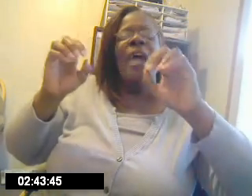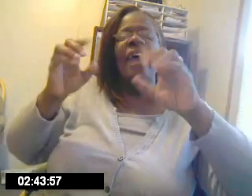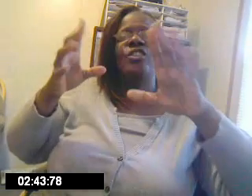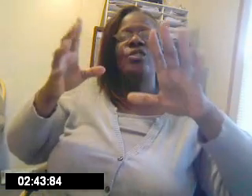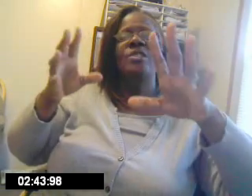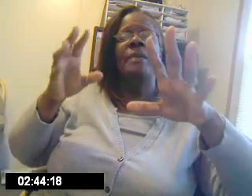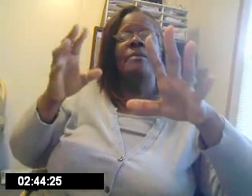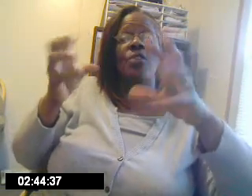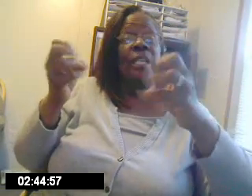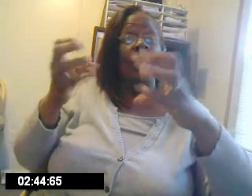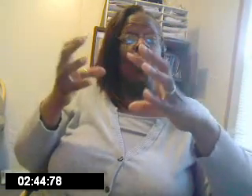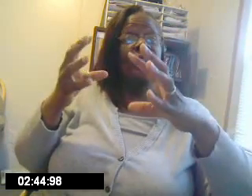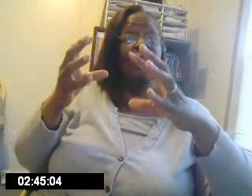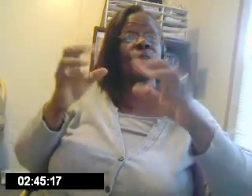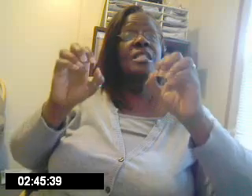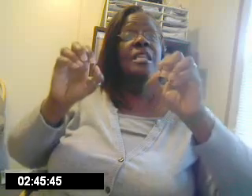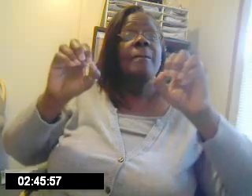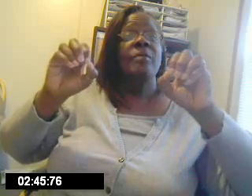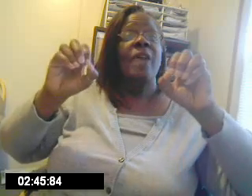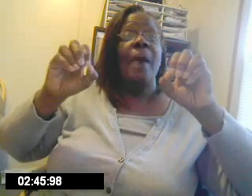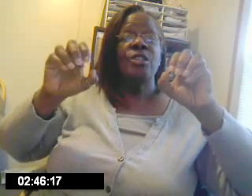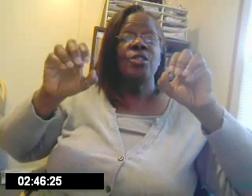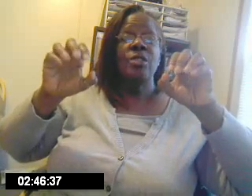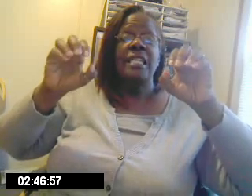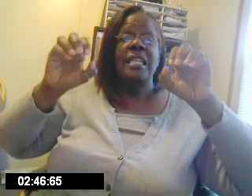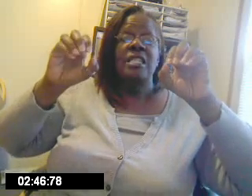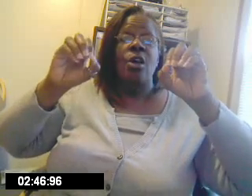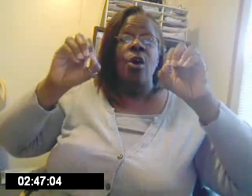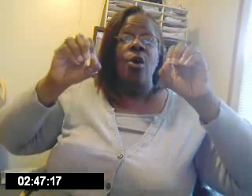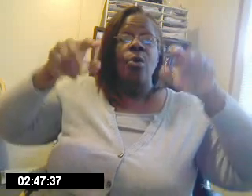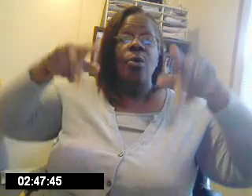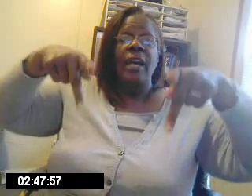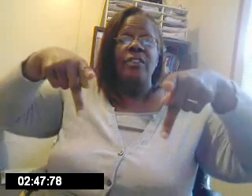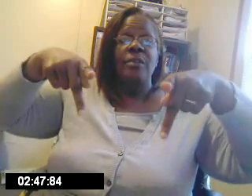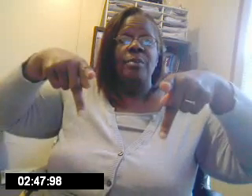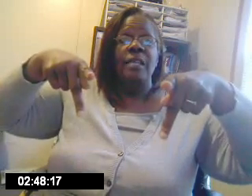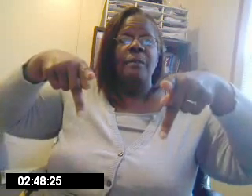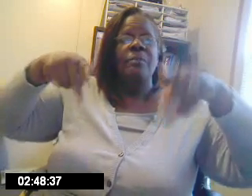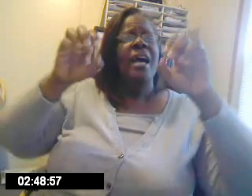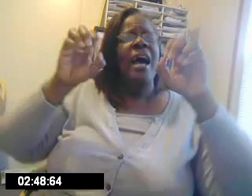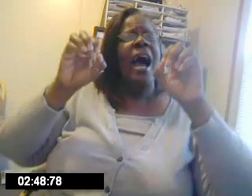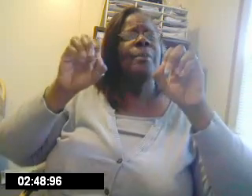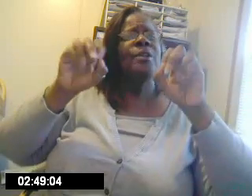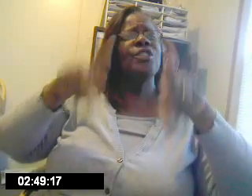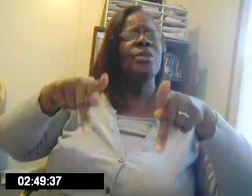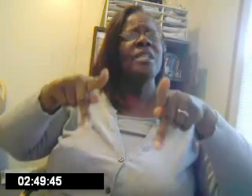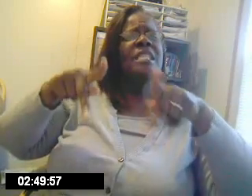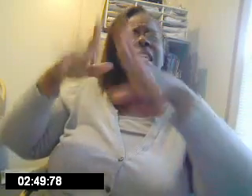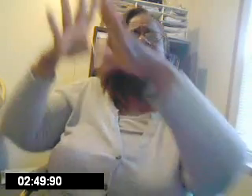after you say so many open doors, opportunity is the O and the P. Opportunity